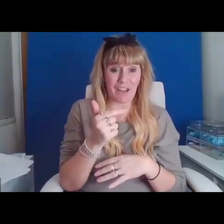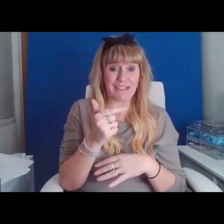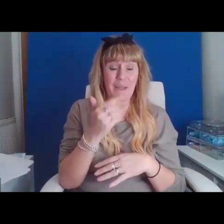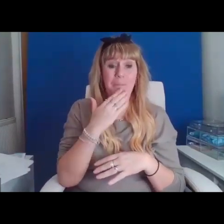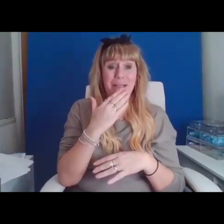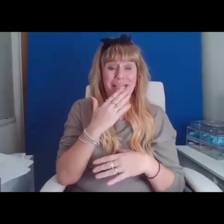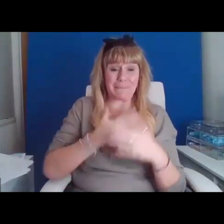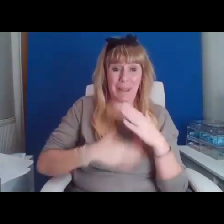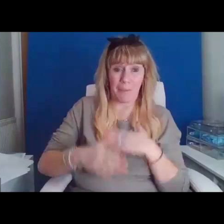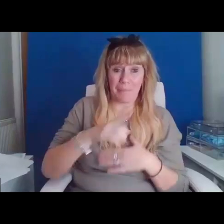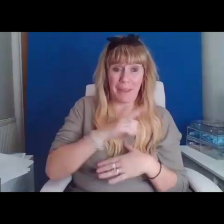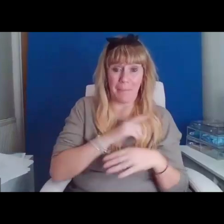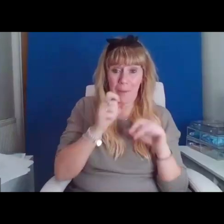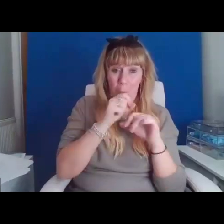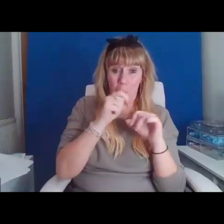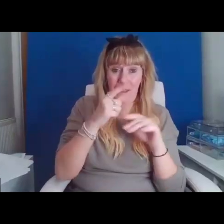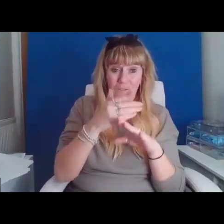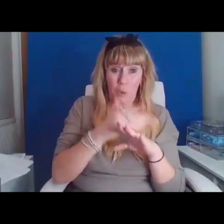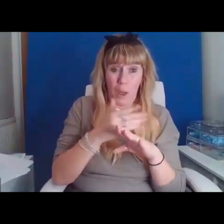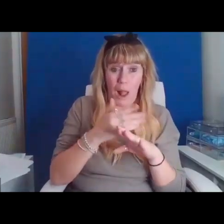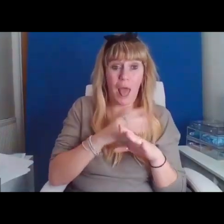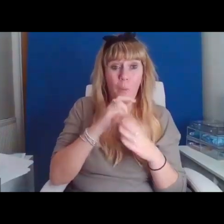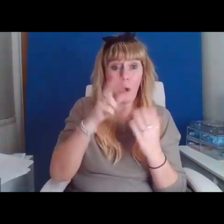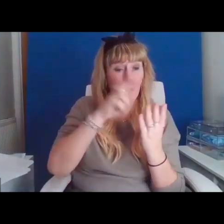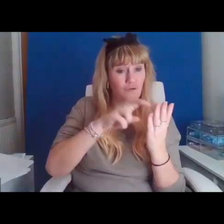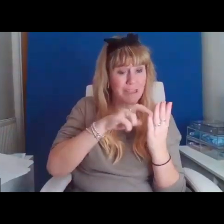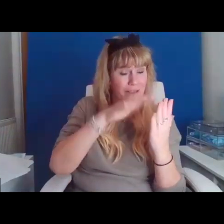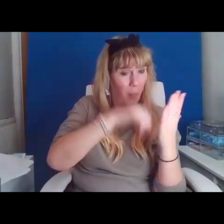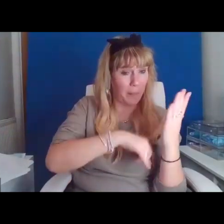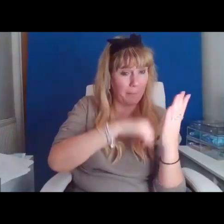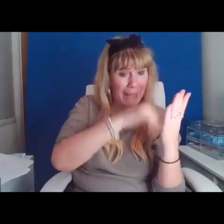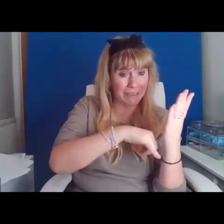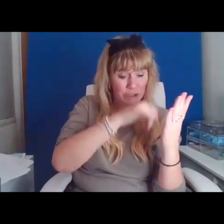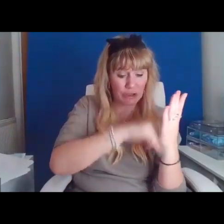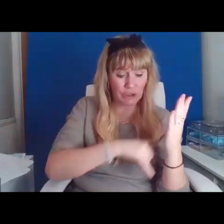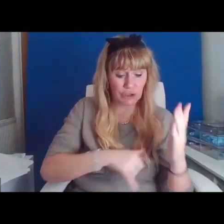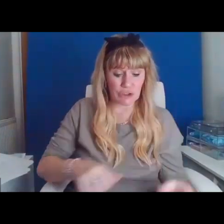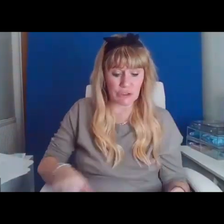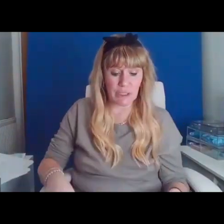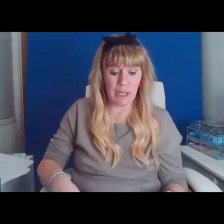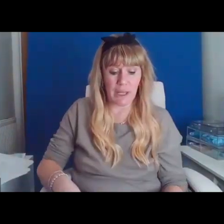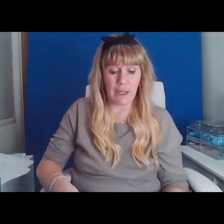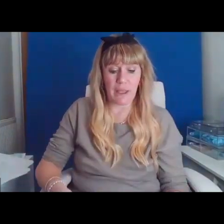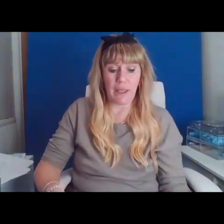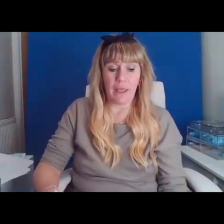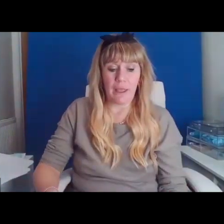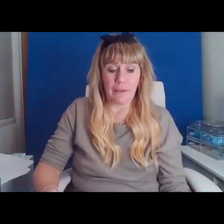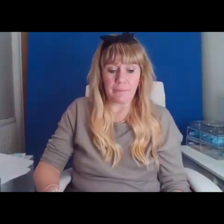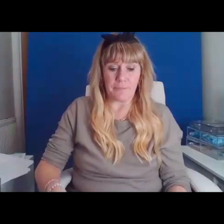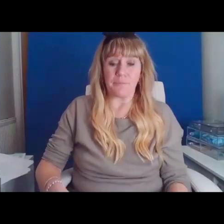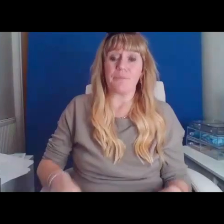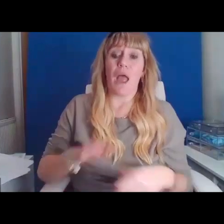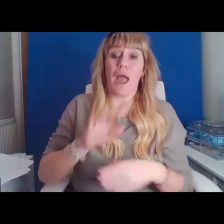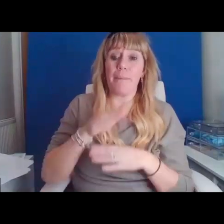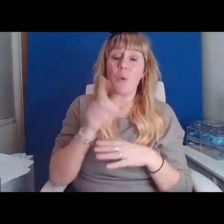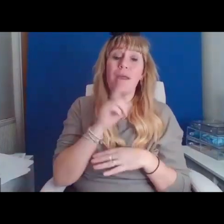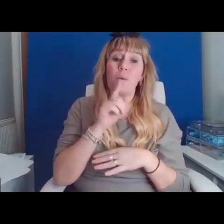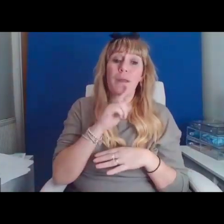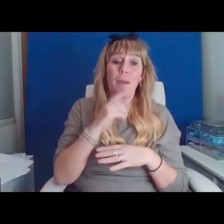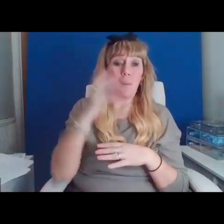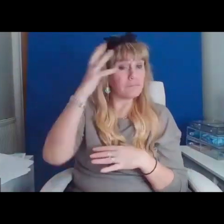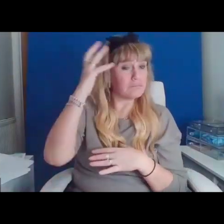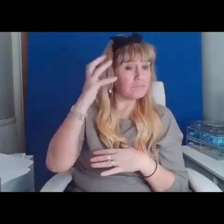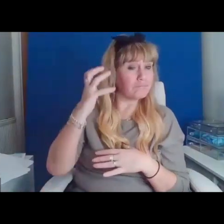me. I will be reading off the page. I'm a queer woman with long curly dark brown hair, pale